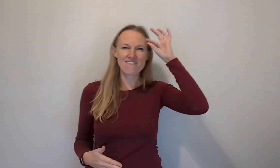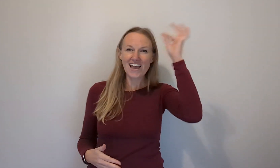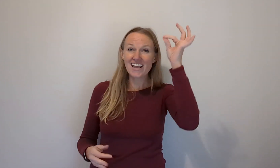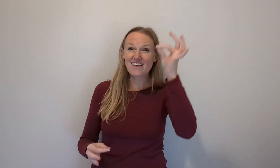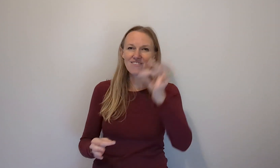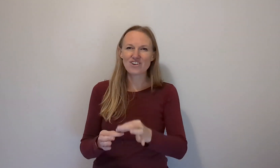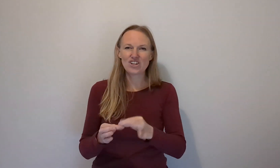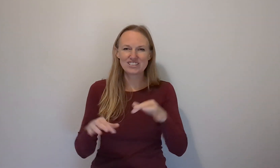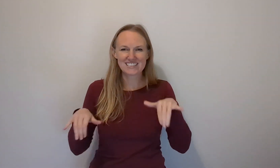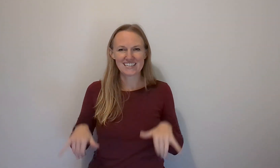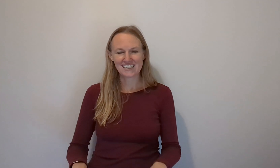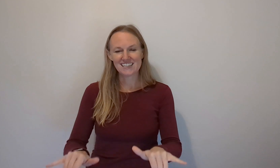faithful still